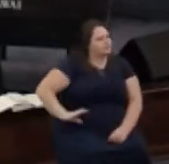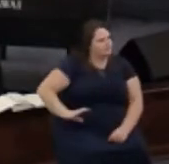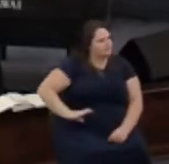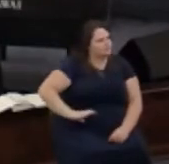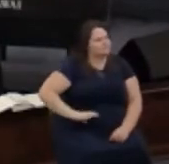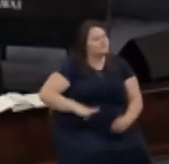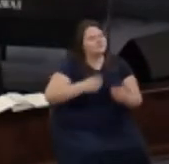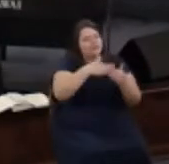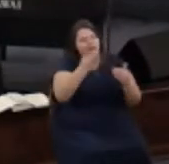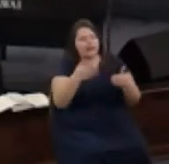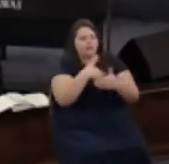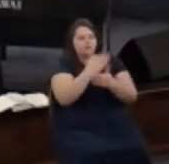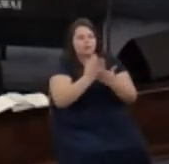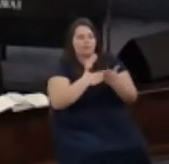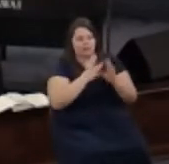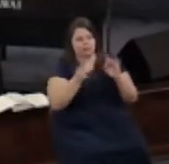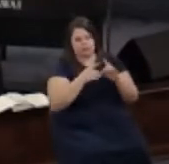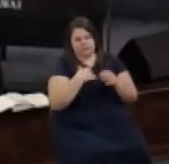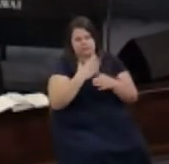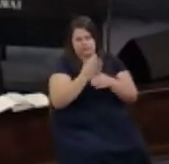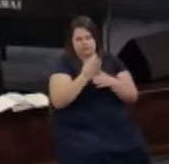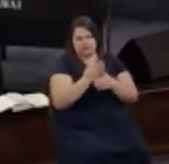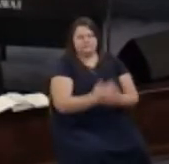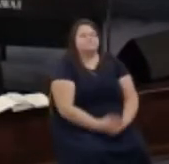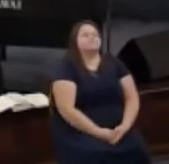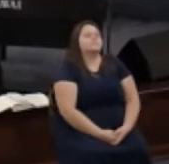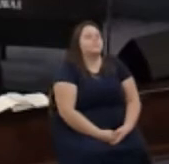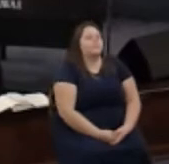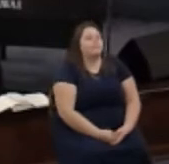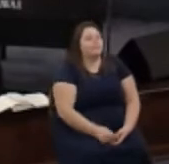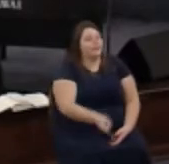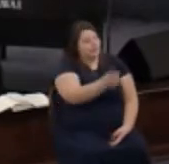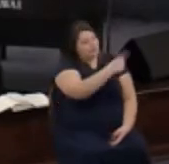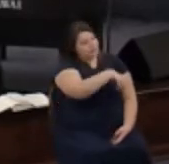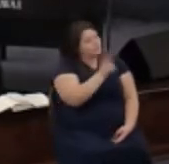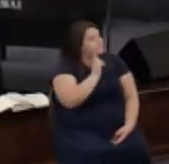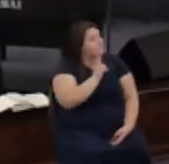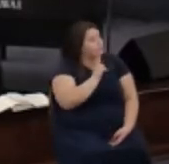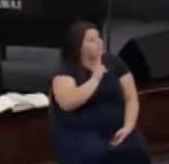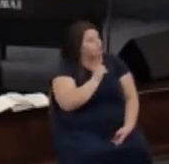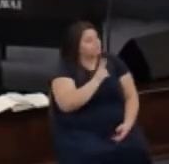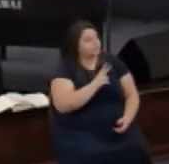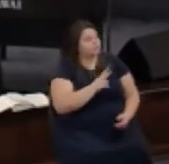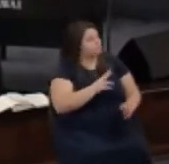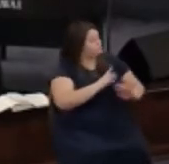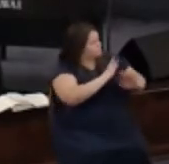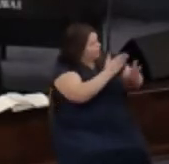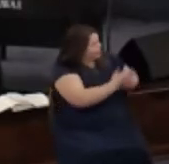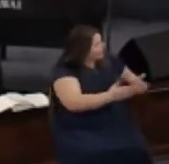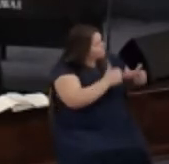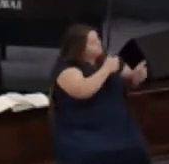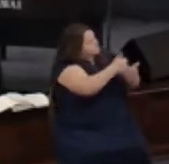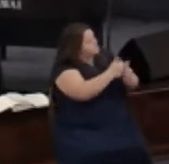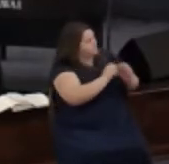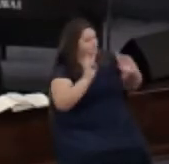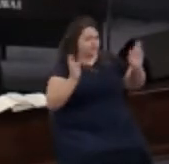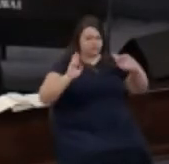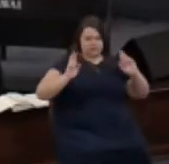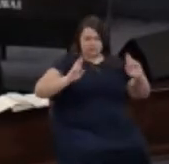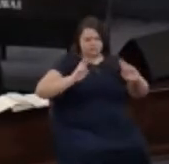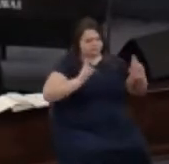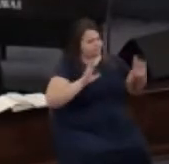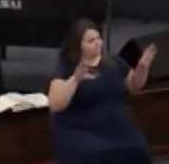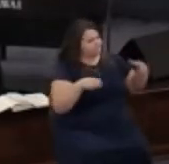next part of my story I'm going to go into is they gathered up themselves the army